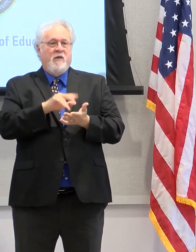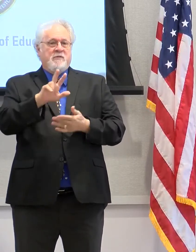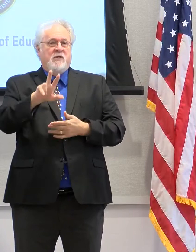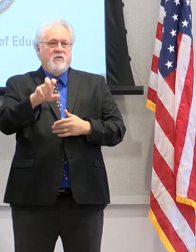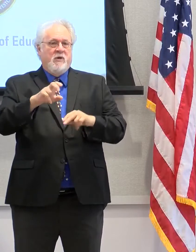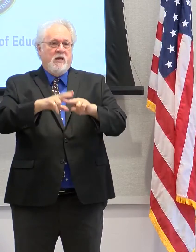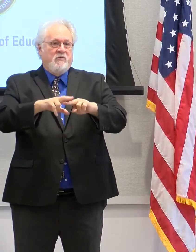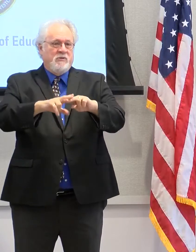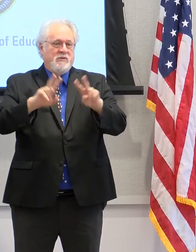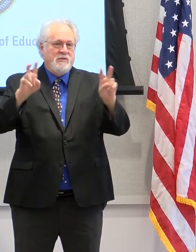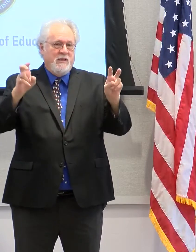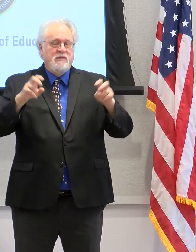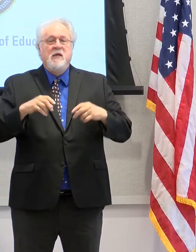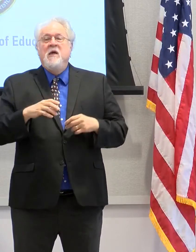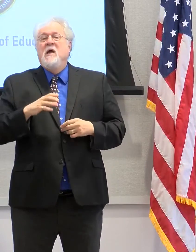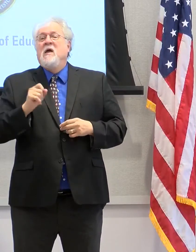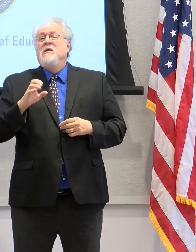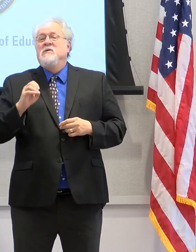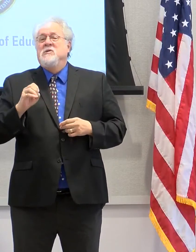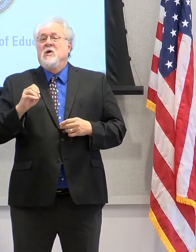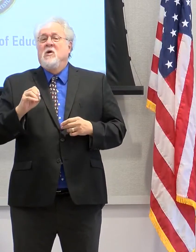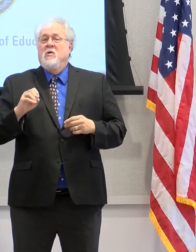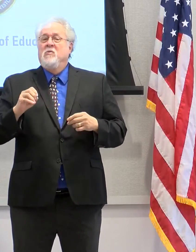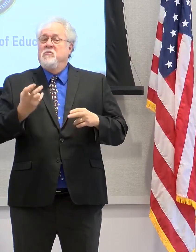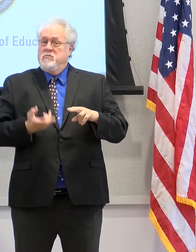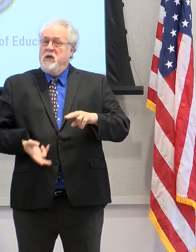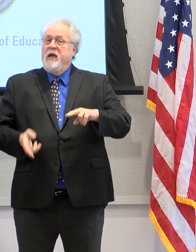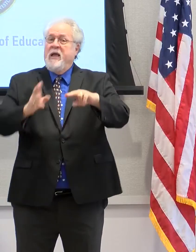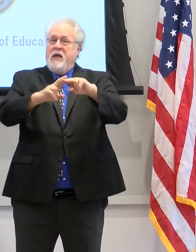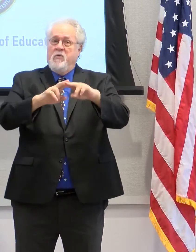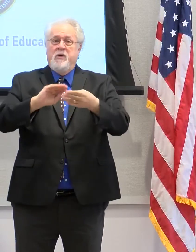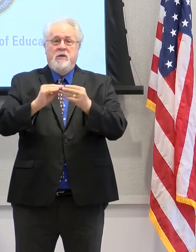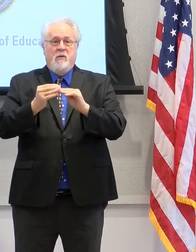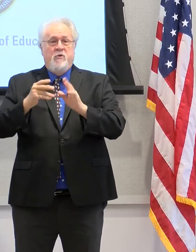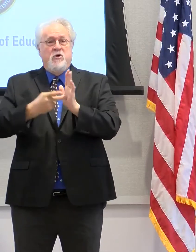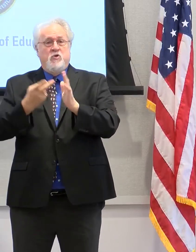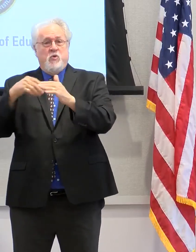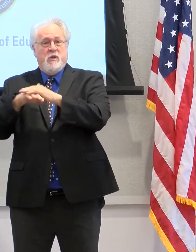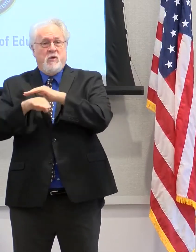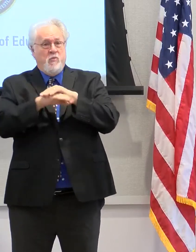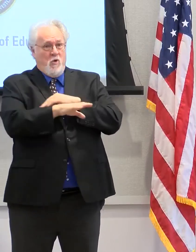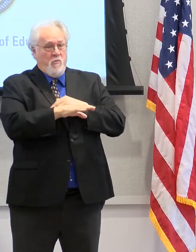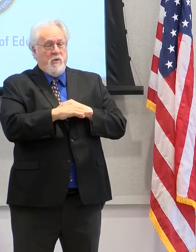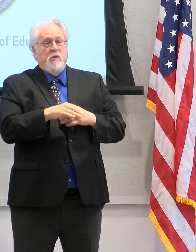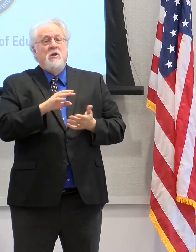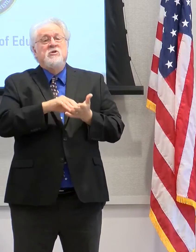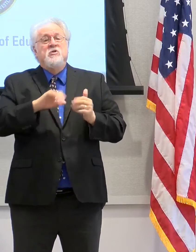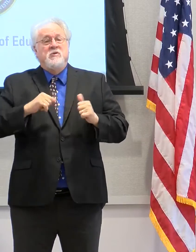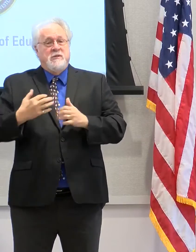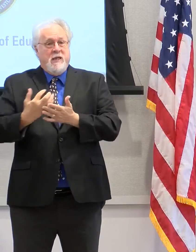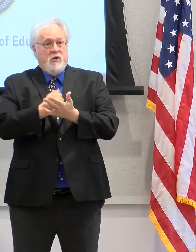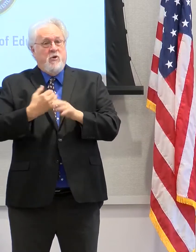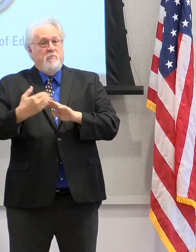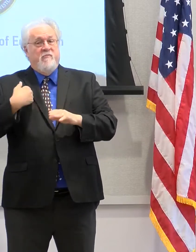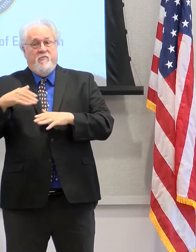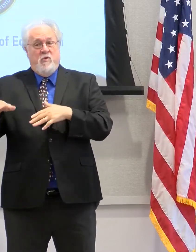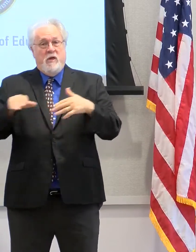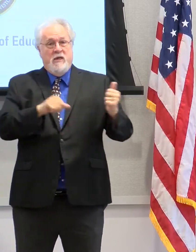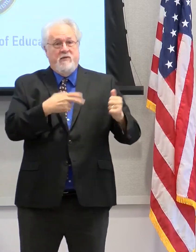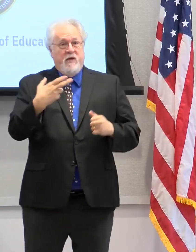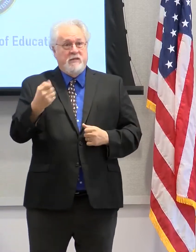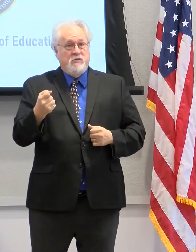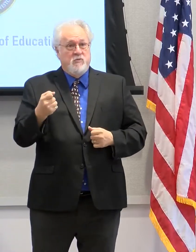seats. So, again, greatly increasing the number of dual enrollment opportunities students can earn before they leave high school.